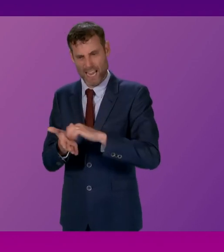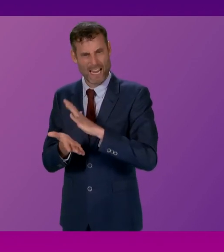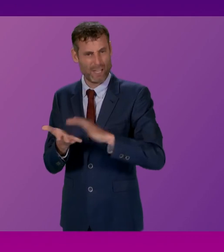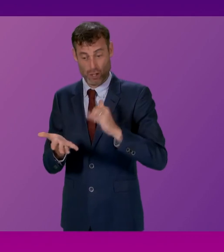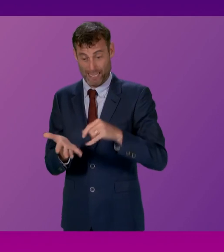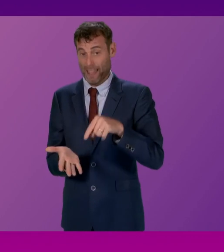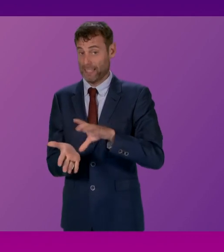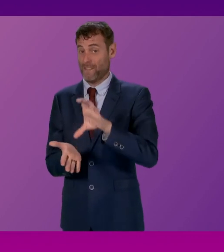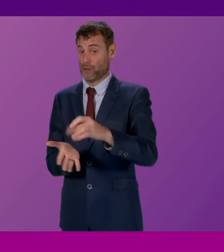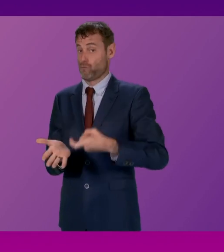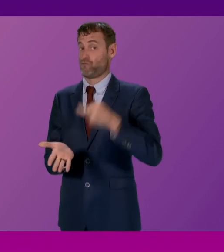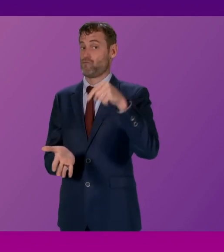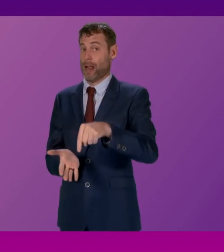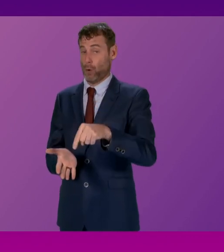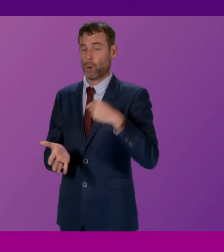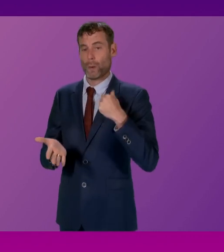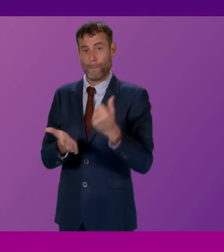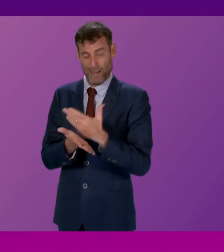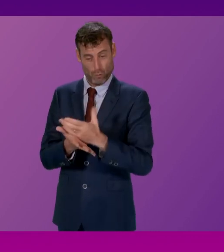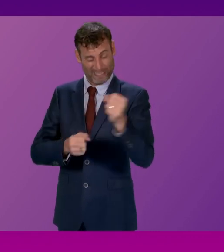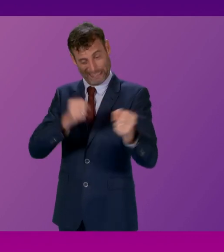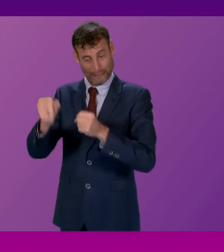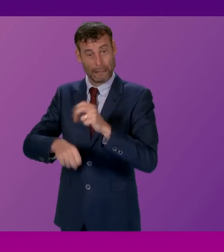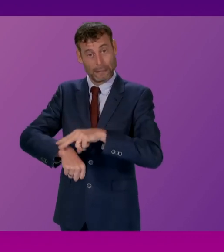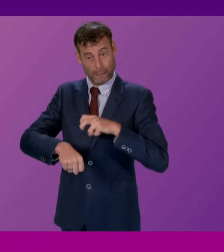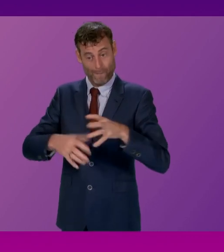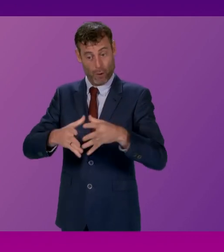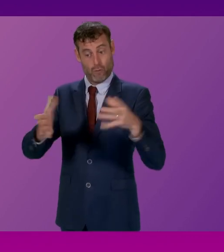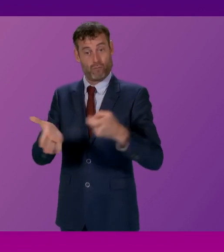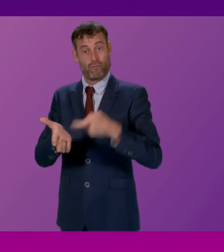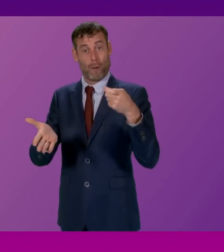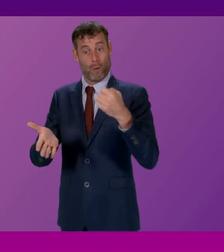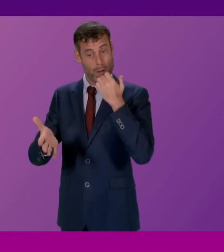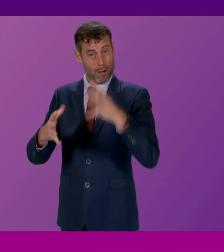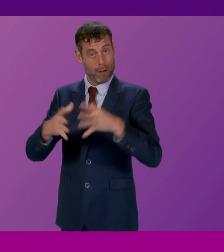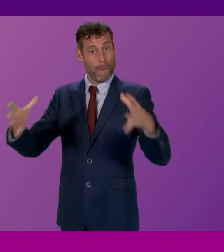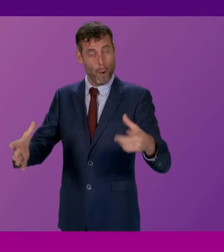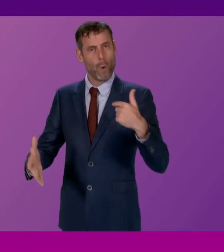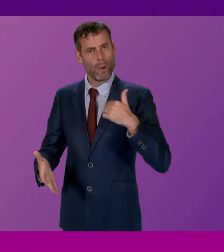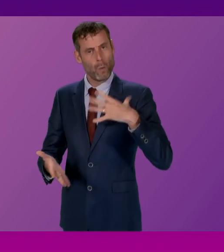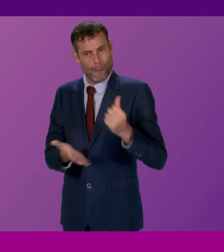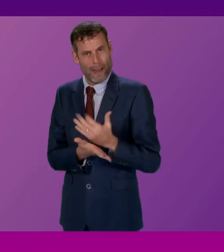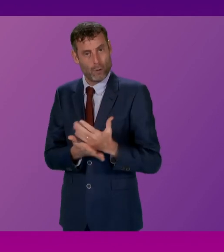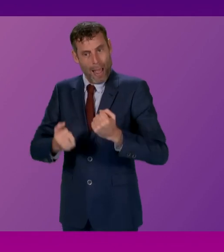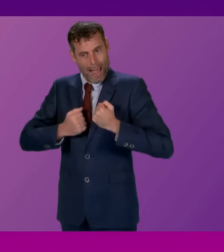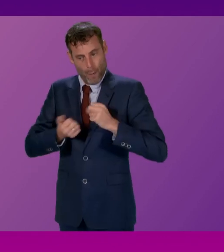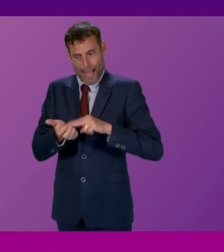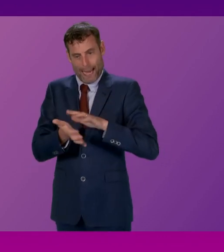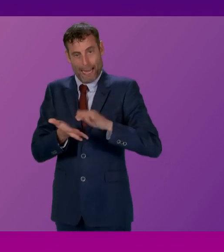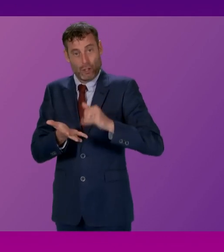high and record levels. And we'll continue to ensure, of course, that our NHS staff remain the best paid anywhere else in the UK. you.